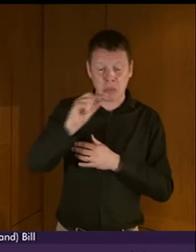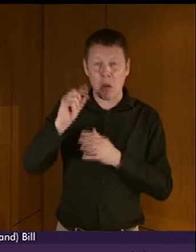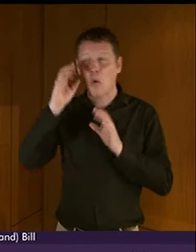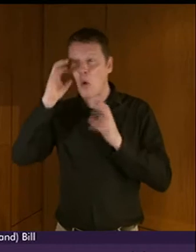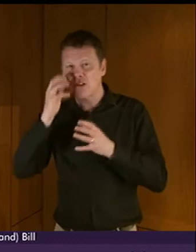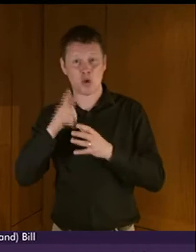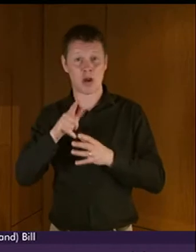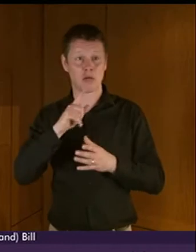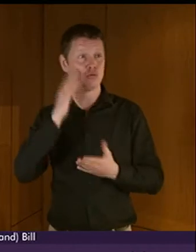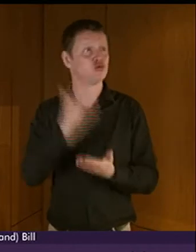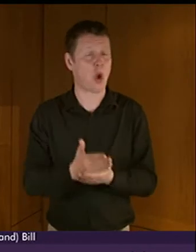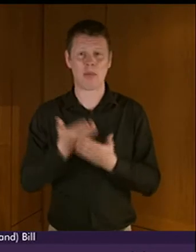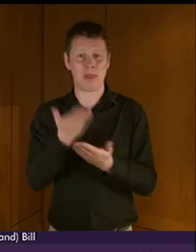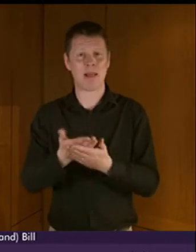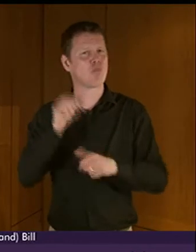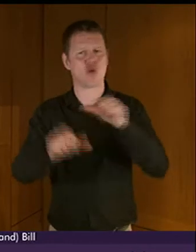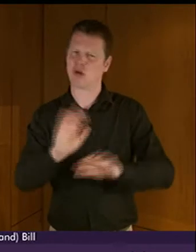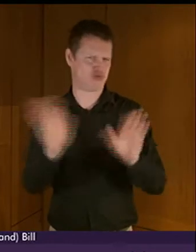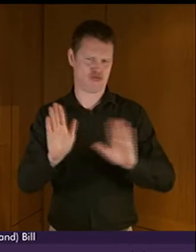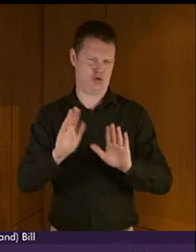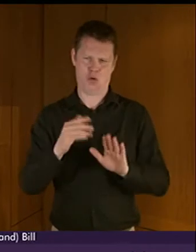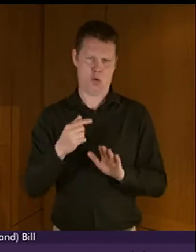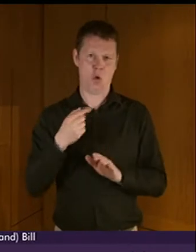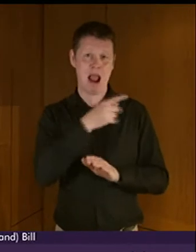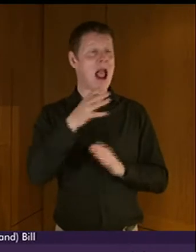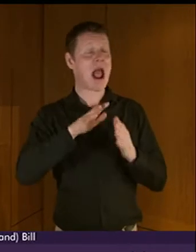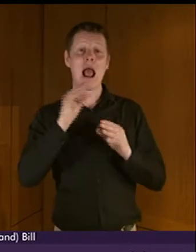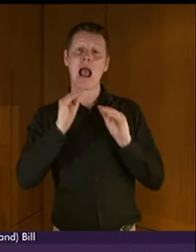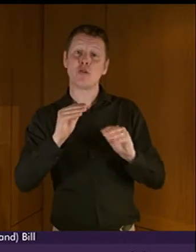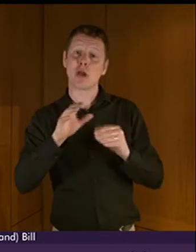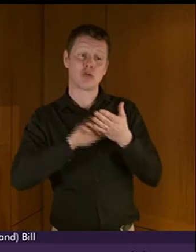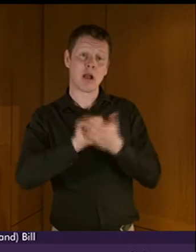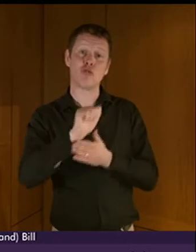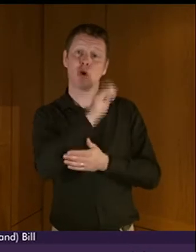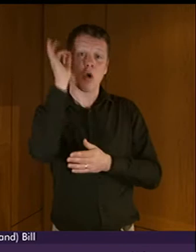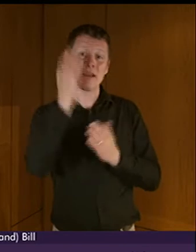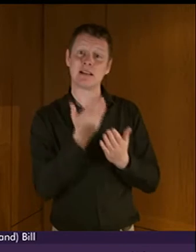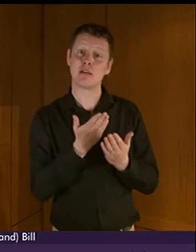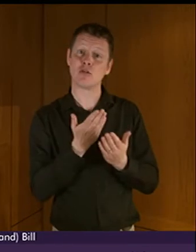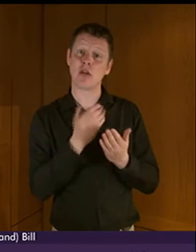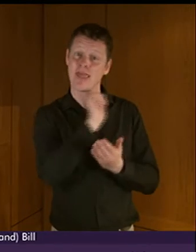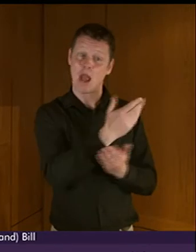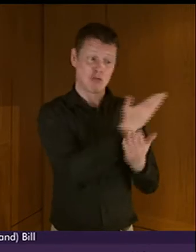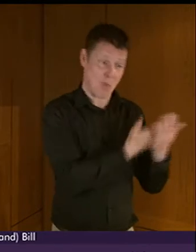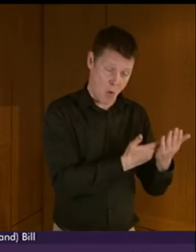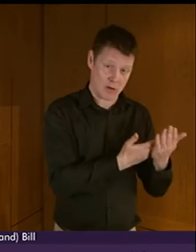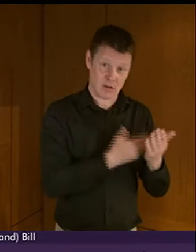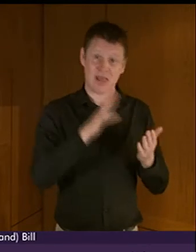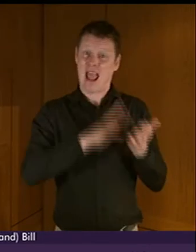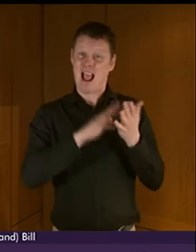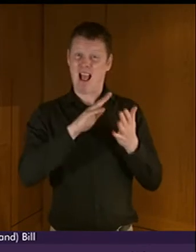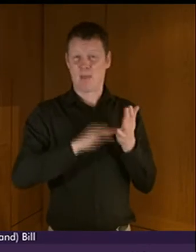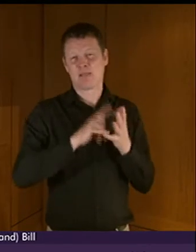bill progressing. Indeed, I can see from the Education and Culture Committee's report that the Member and the Government have been commended